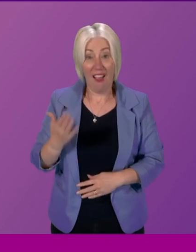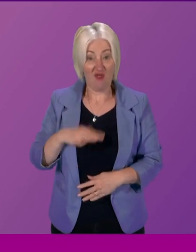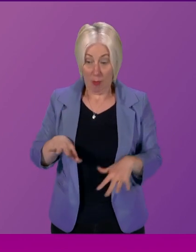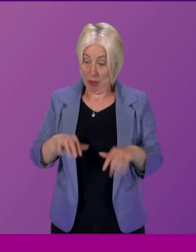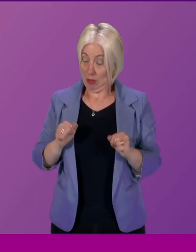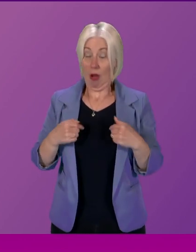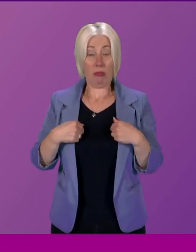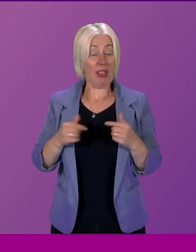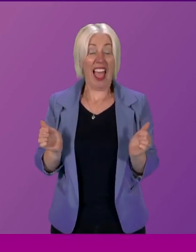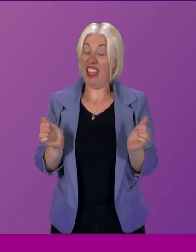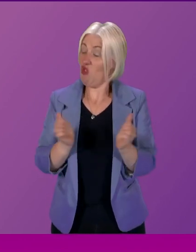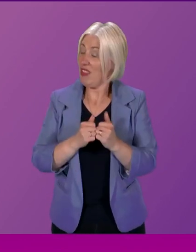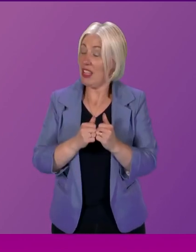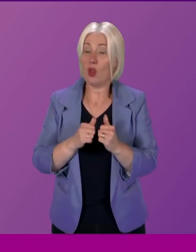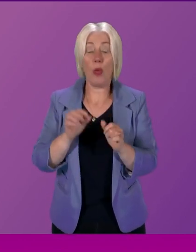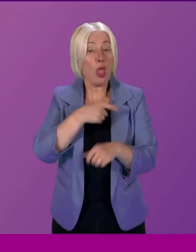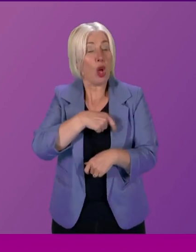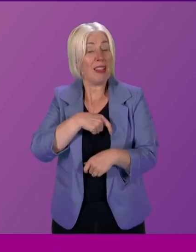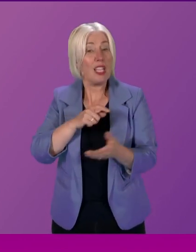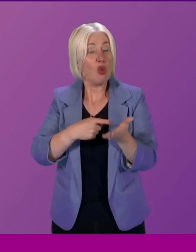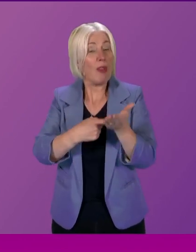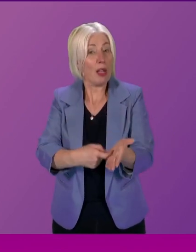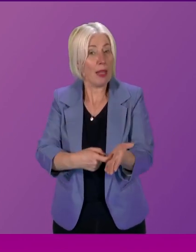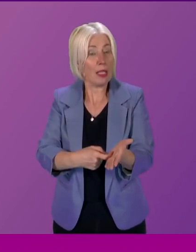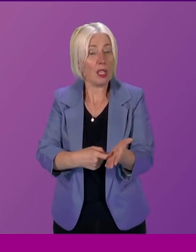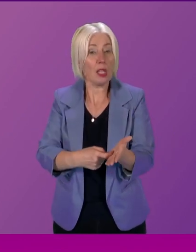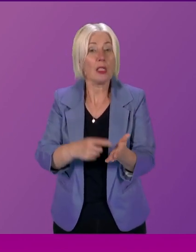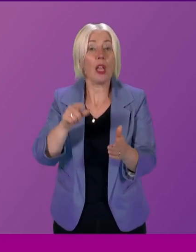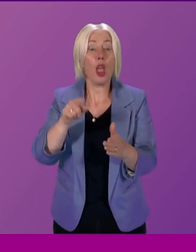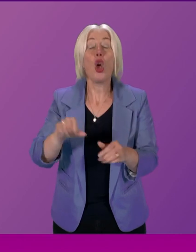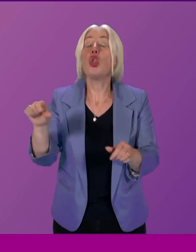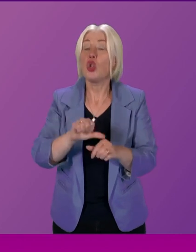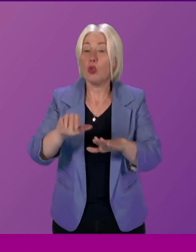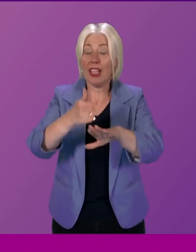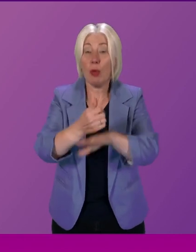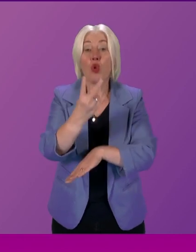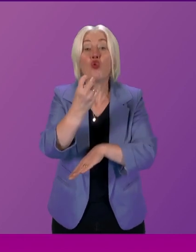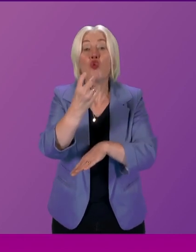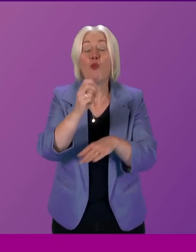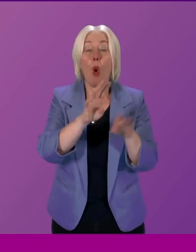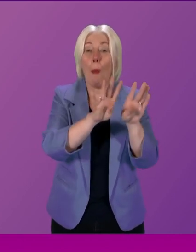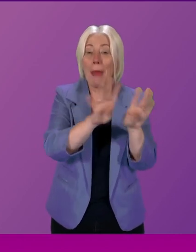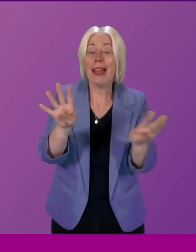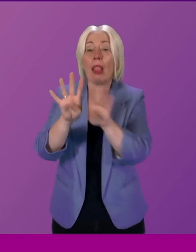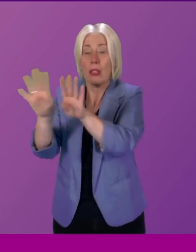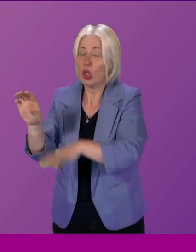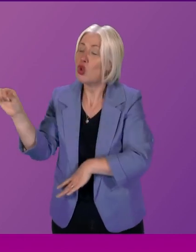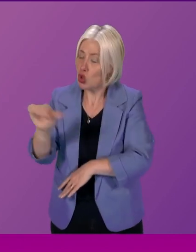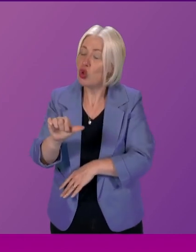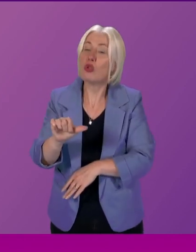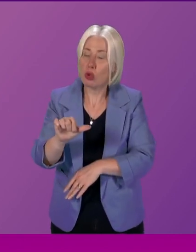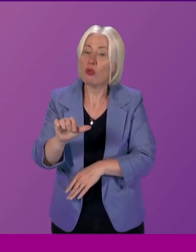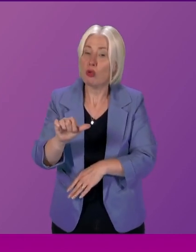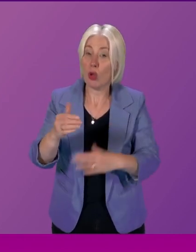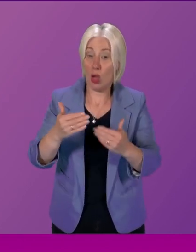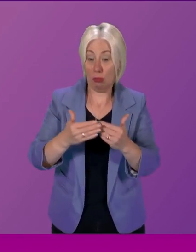I agree with the committee's recommendation that the parliament establish two further citizens panels or people's panels in the